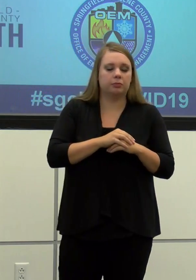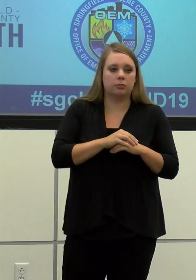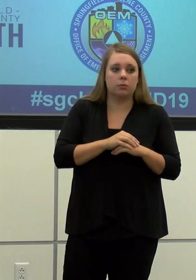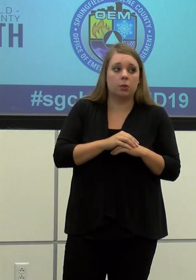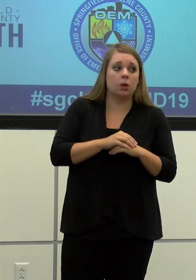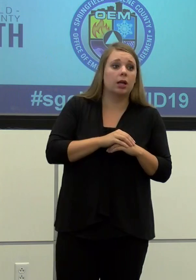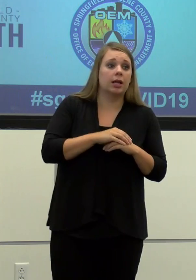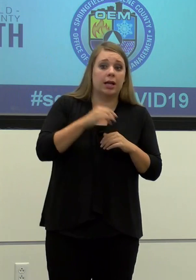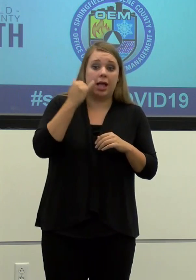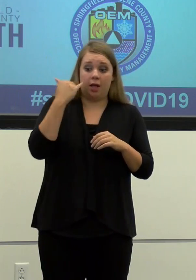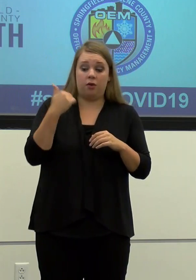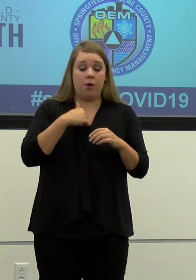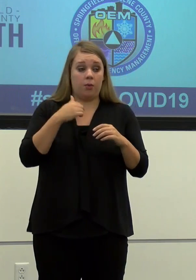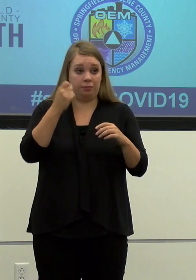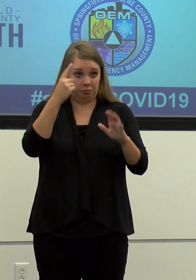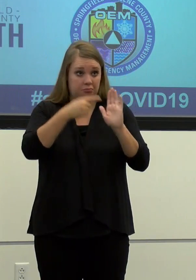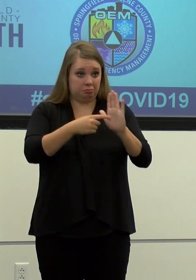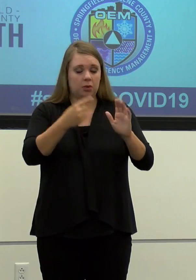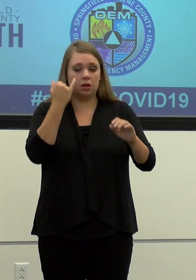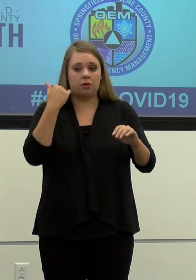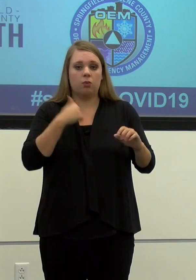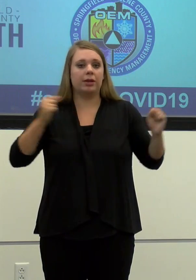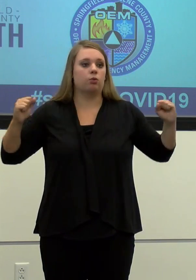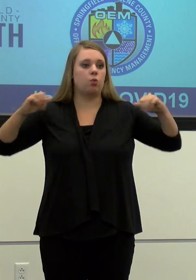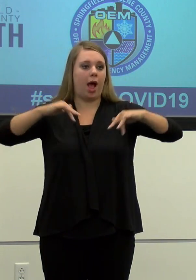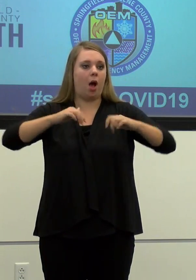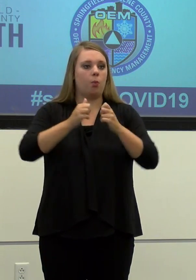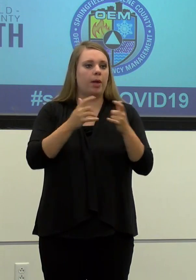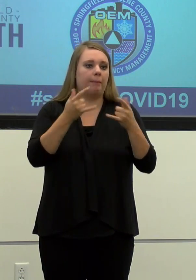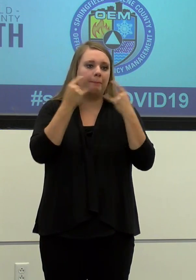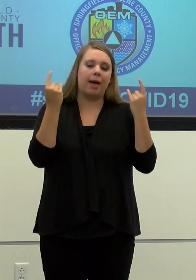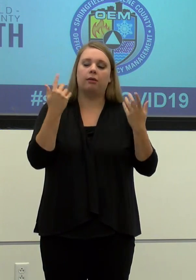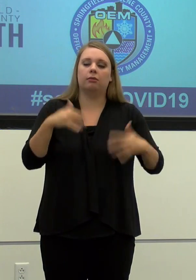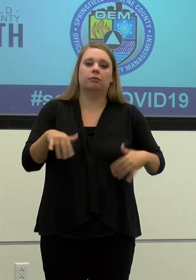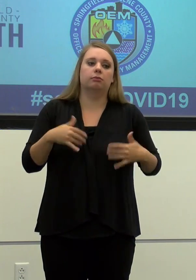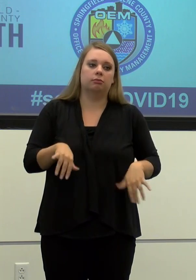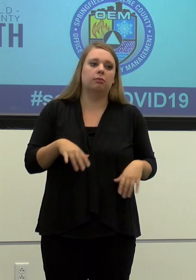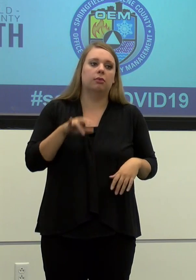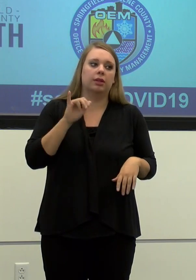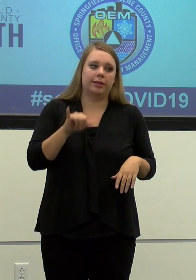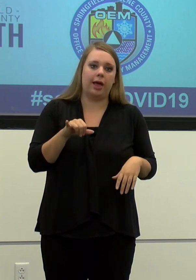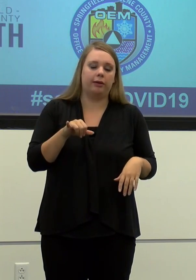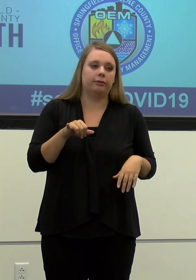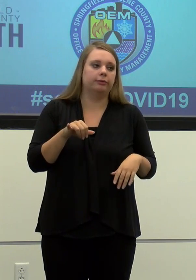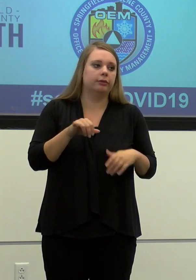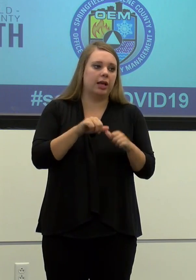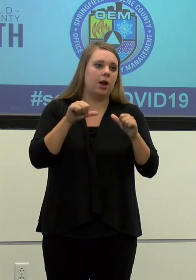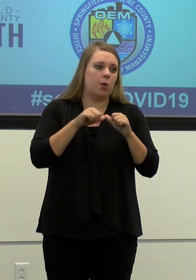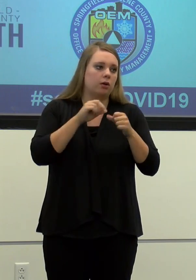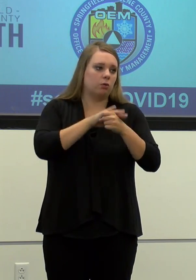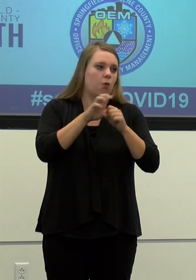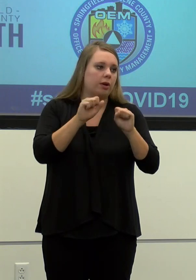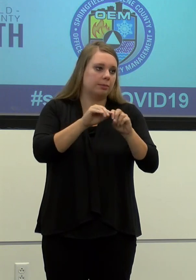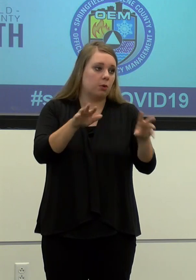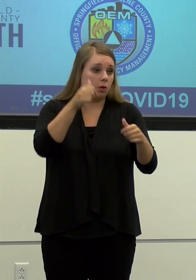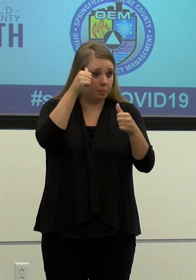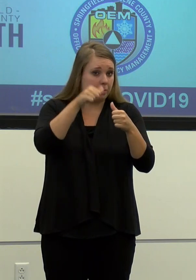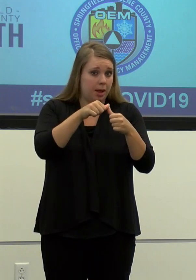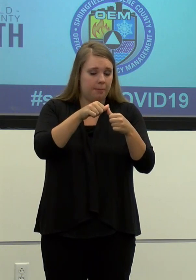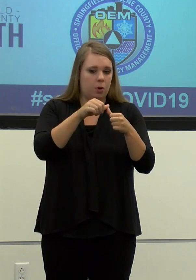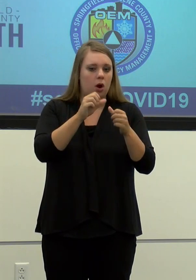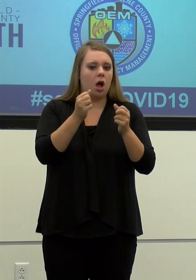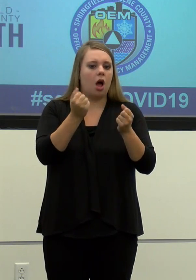So if we crowd together and we're not masked, that's a perfect recipe for the virus. Remember that there are density